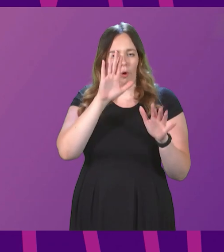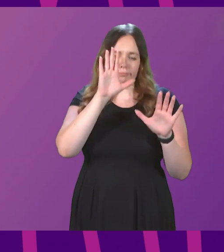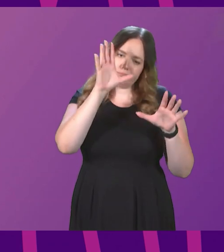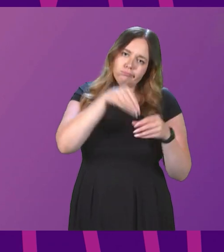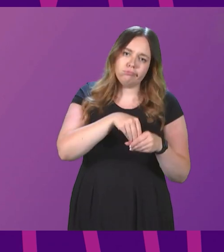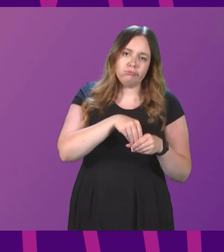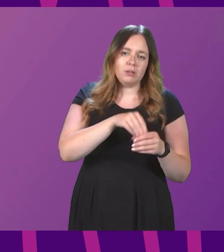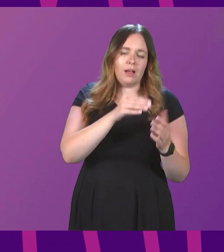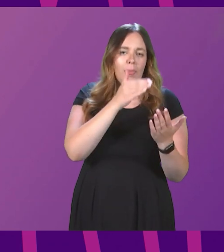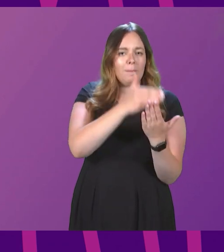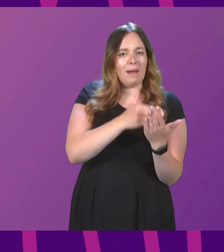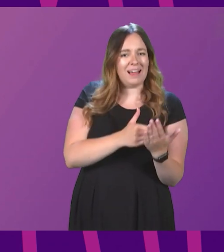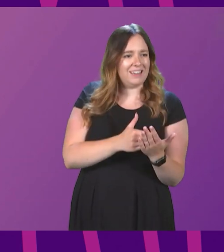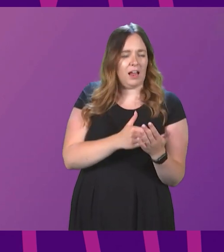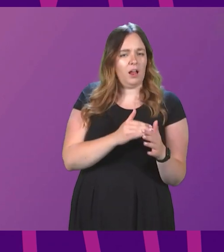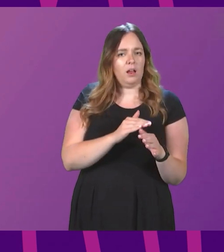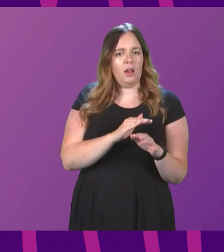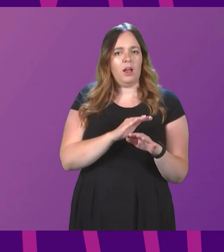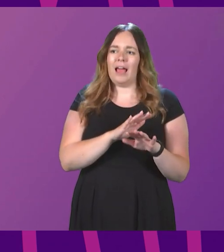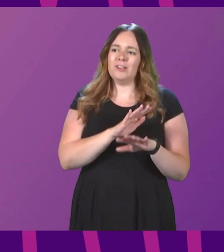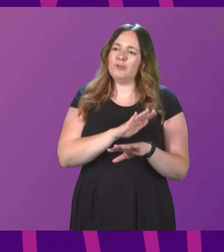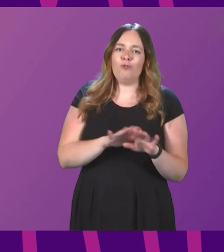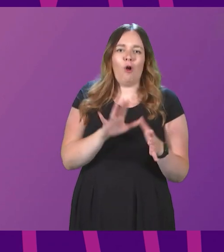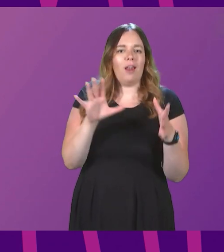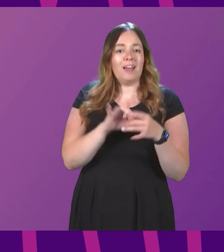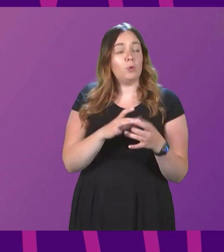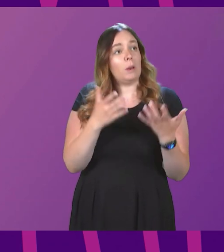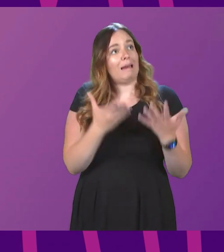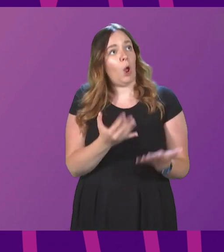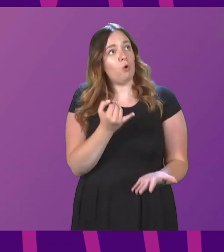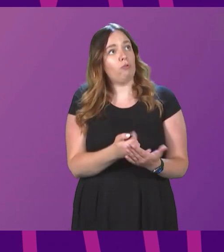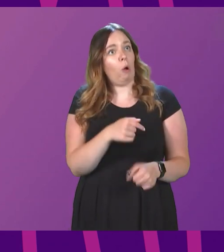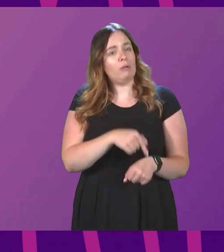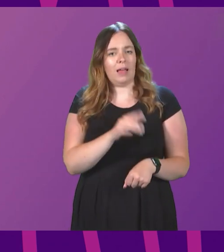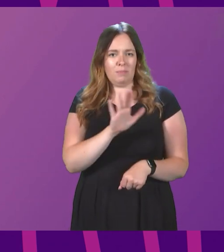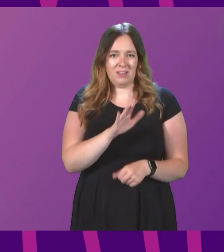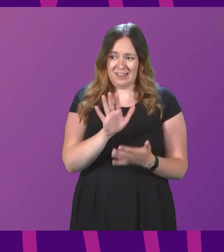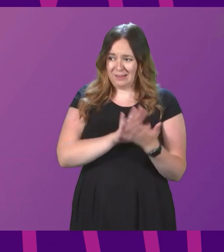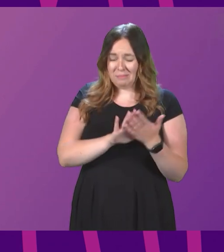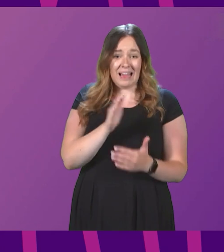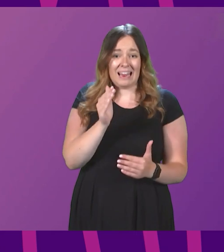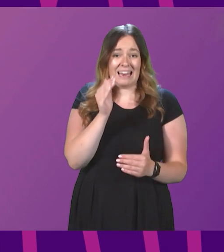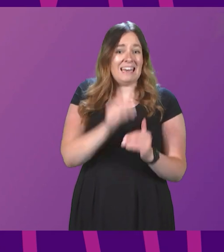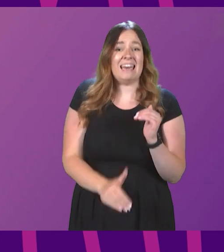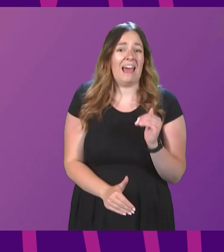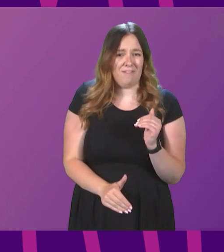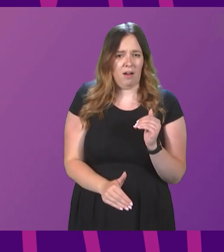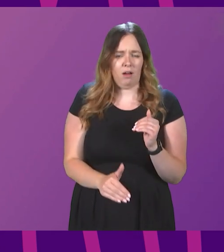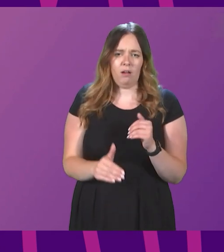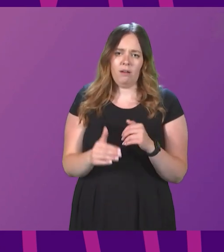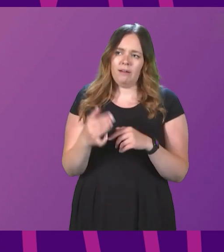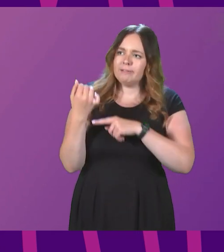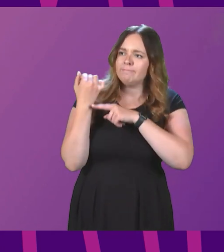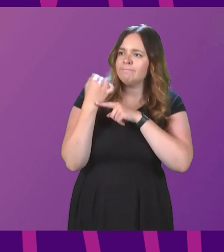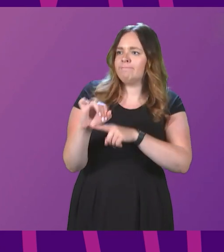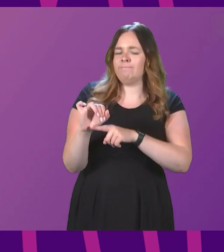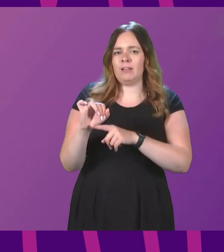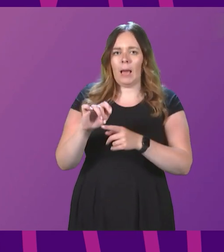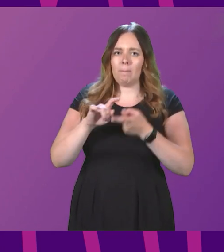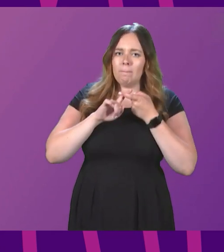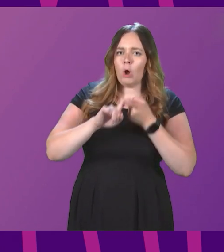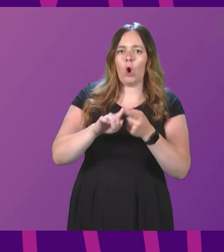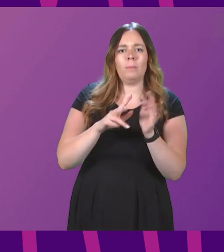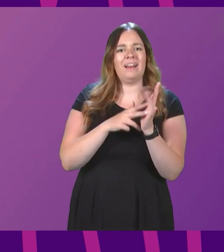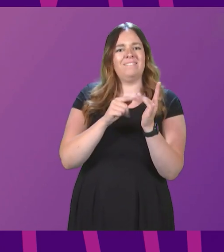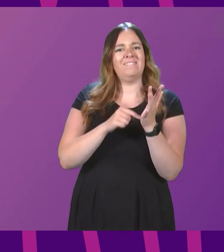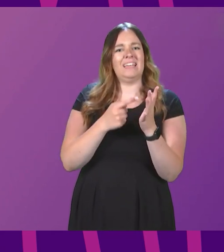It's actually got nothing to do with now is not the right time. It's actually never. Defending a permanent veto by